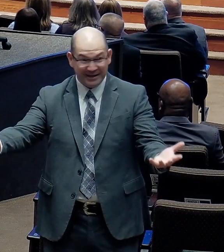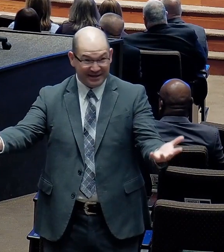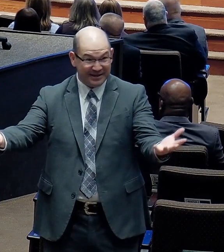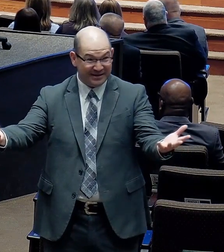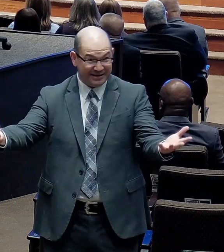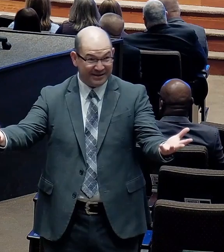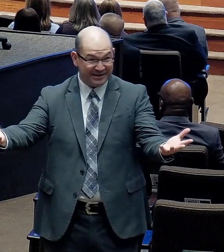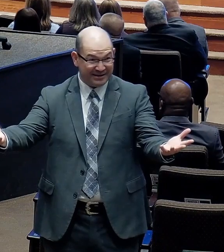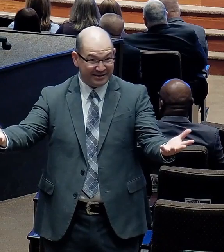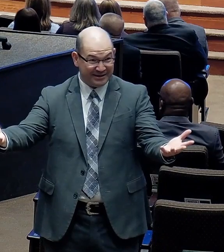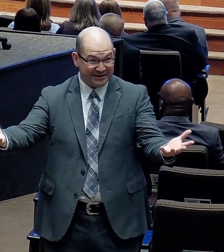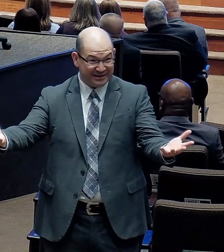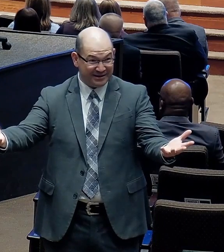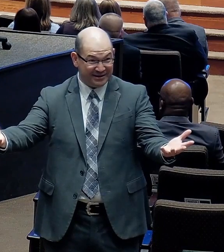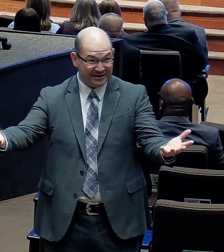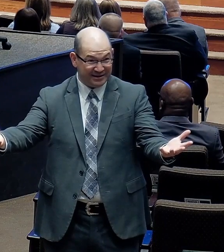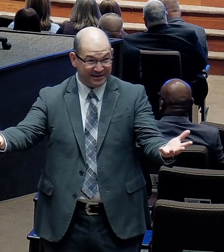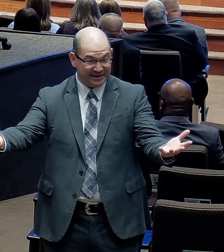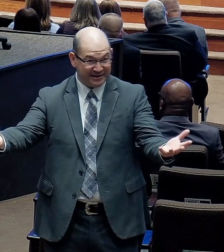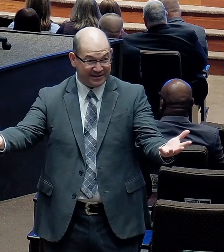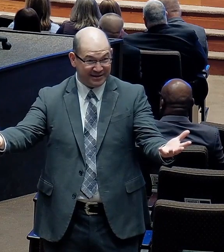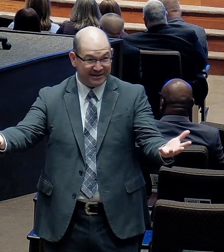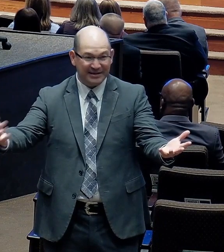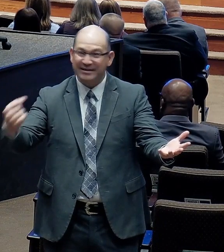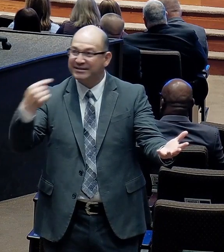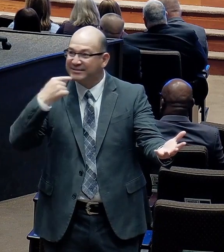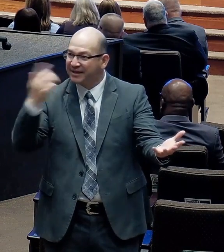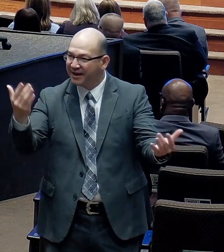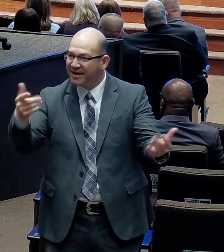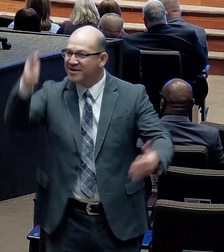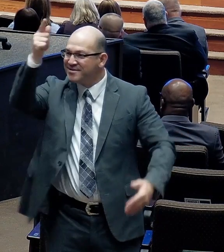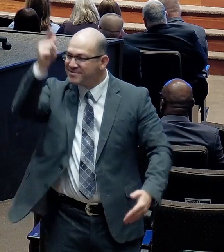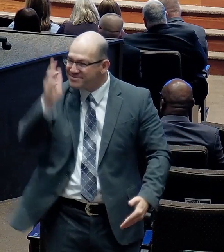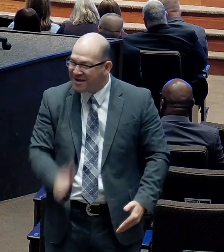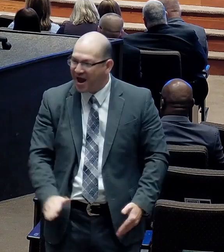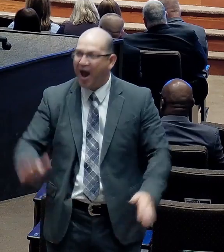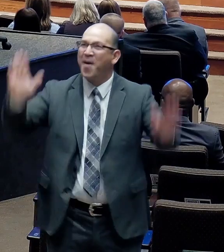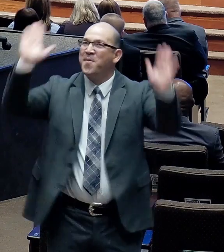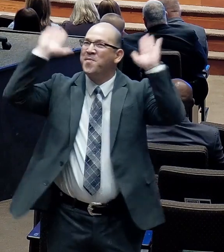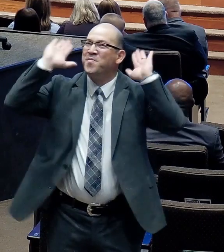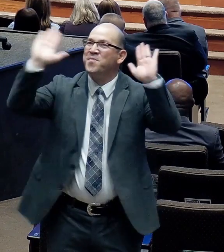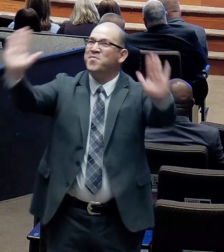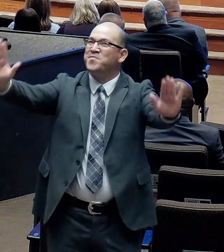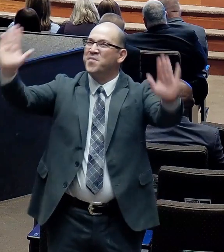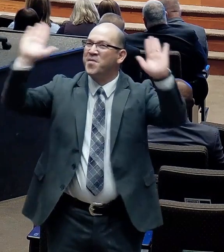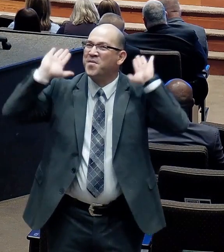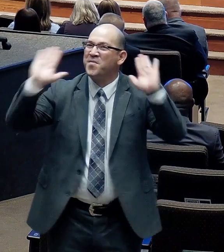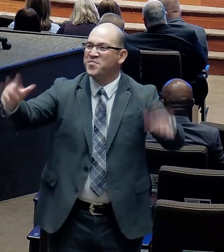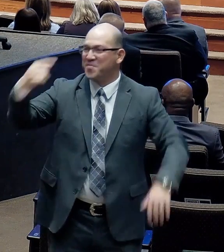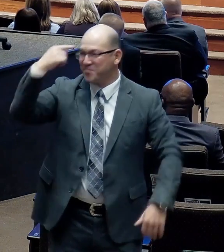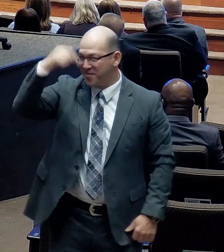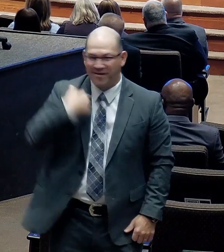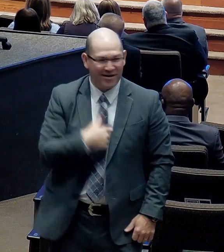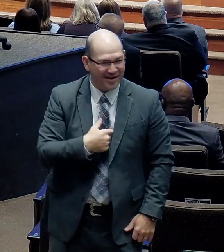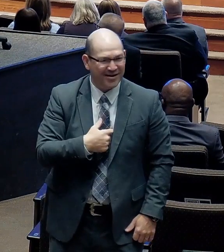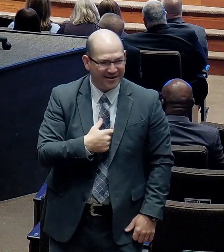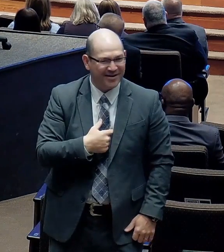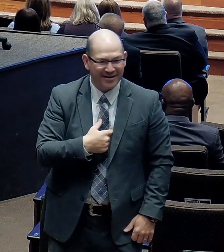Here's it. The Lord hath done great things for us. Let's let the world know that, okay? All together. The Lord